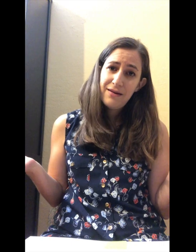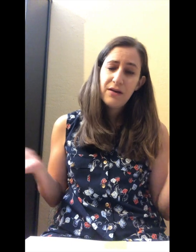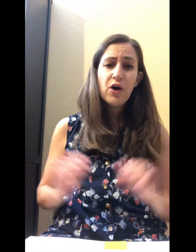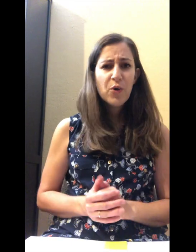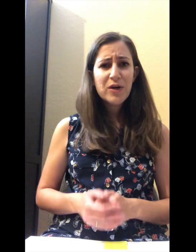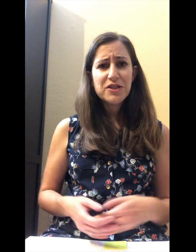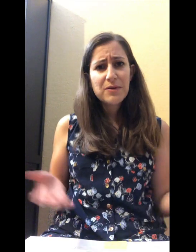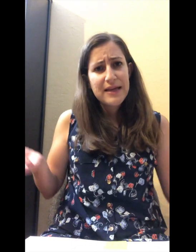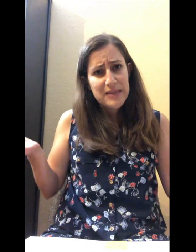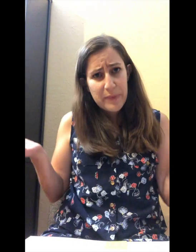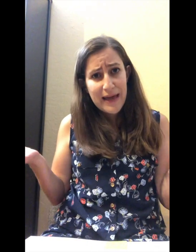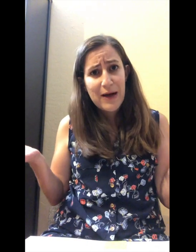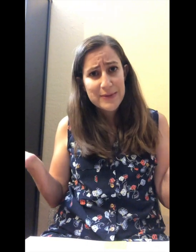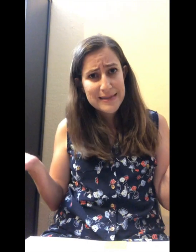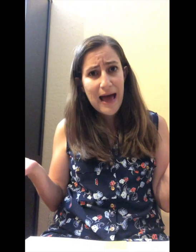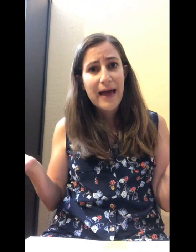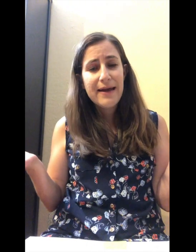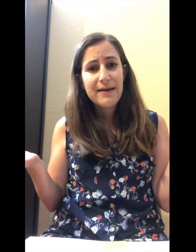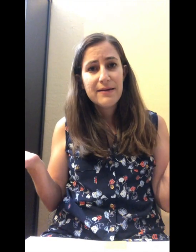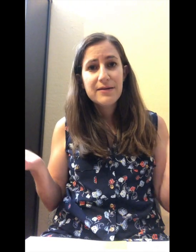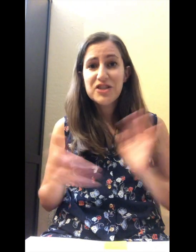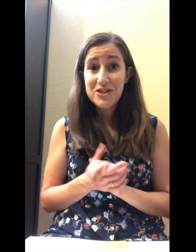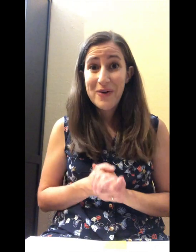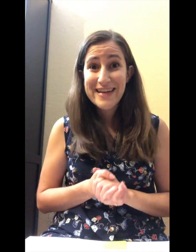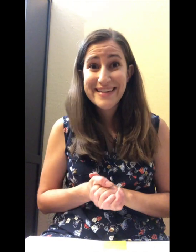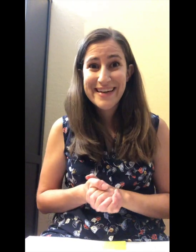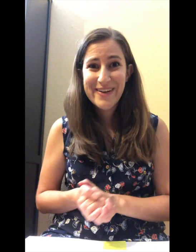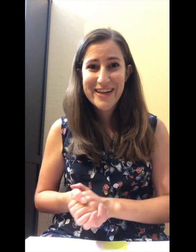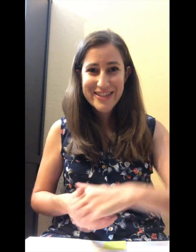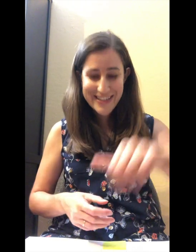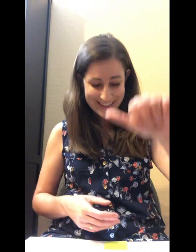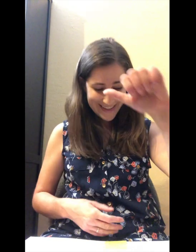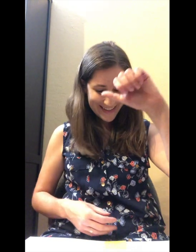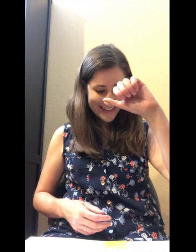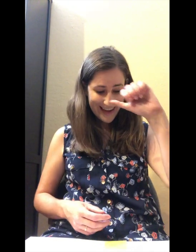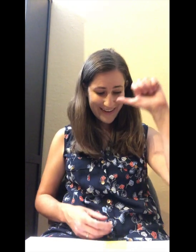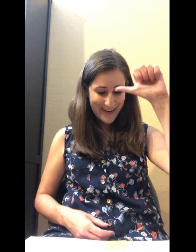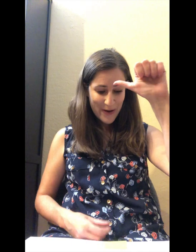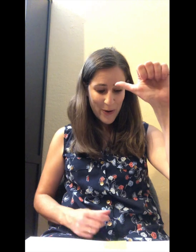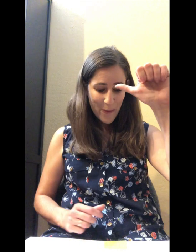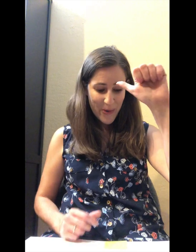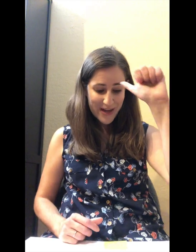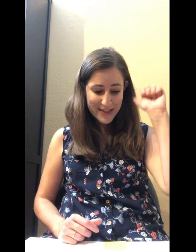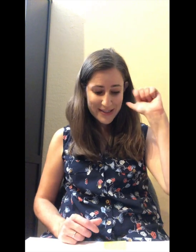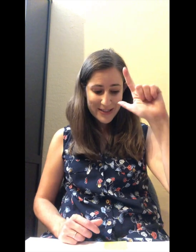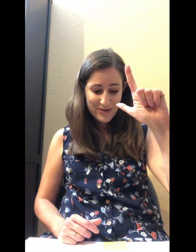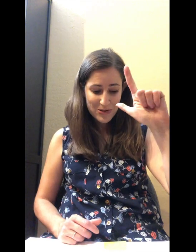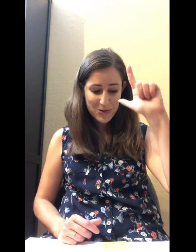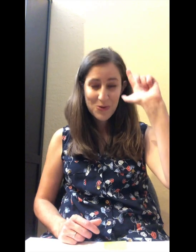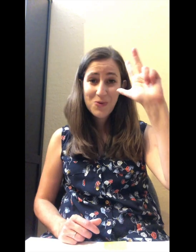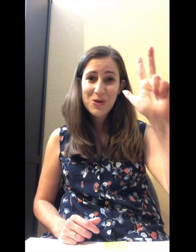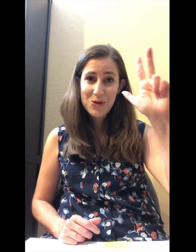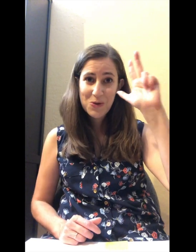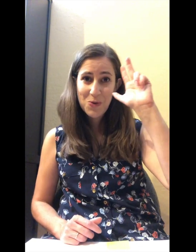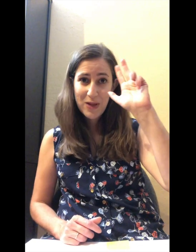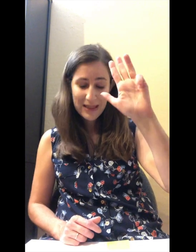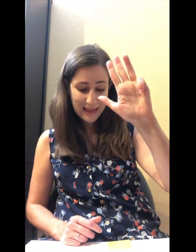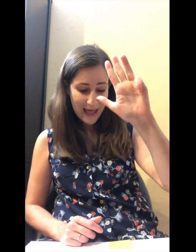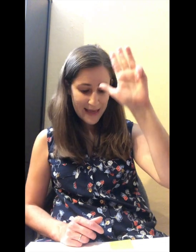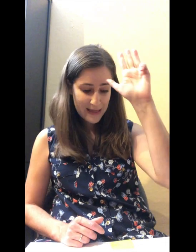What do you like to play outside? Did you ask it like a question? Let's count it. What do you like